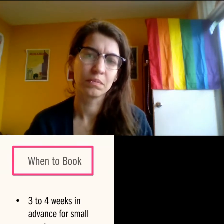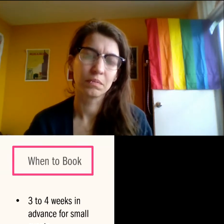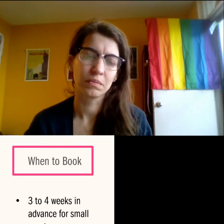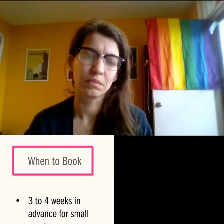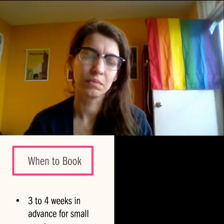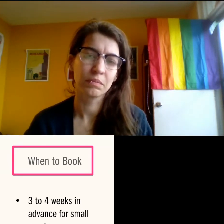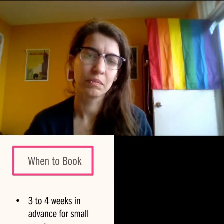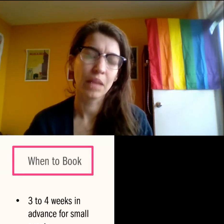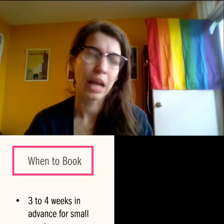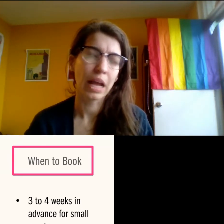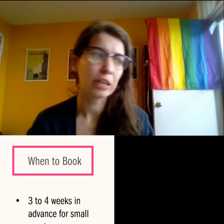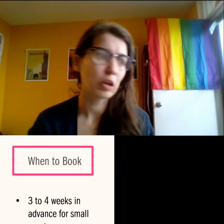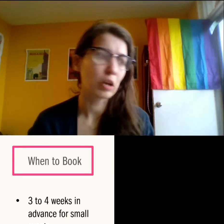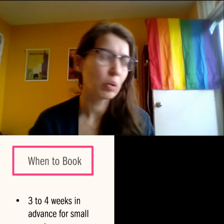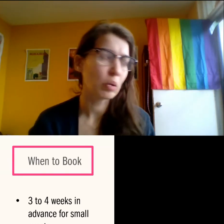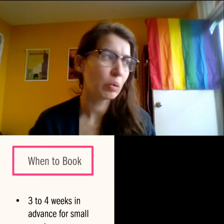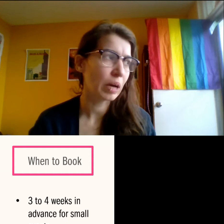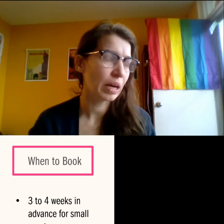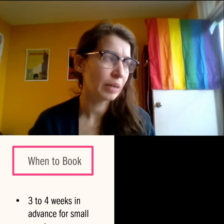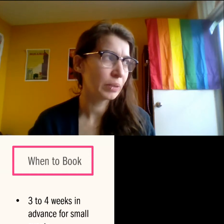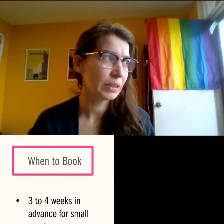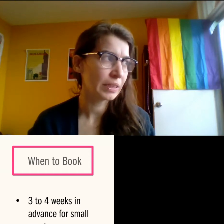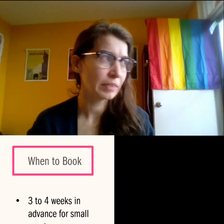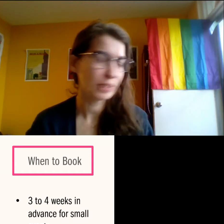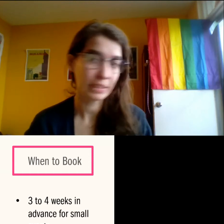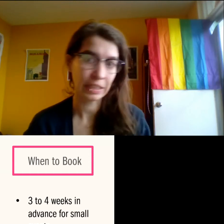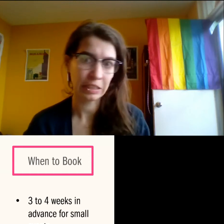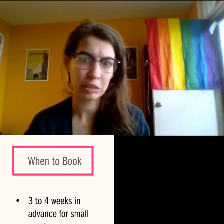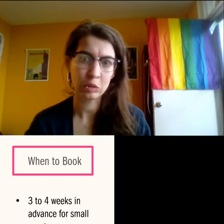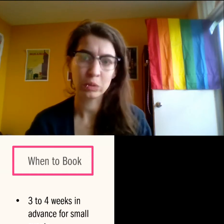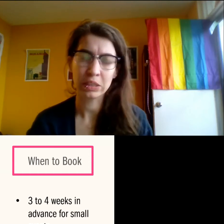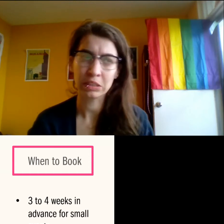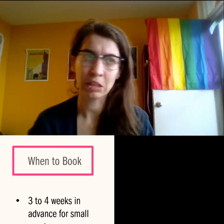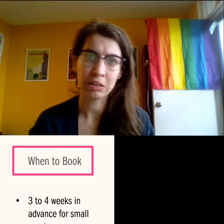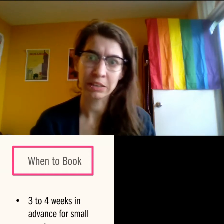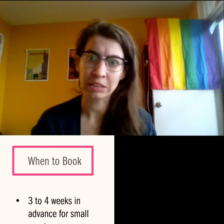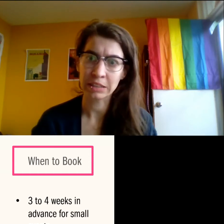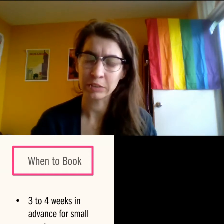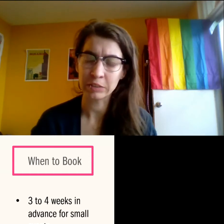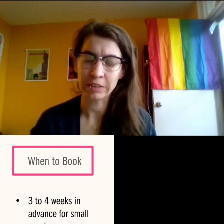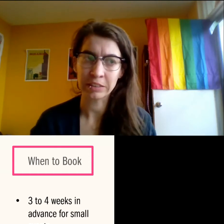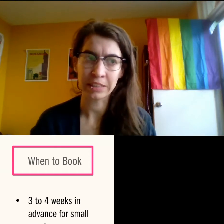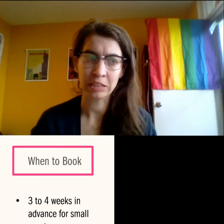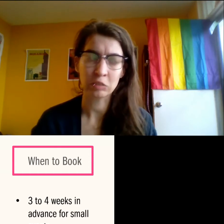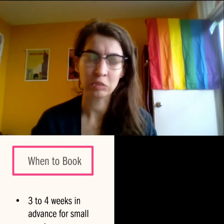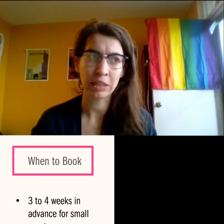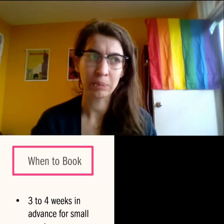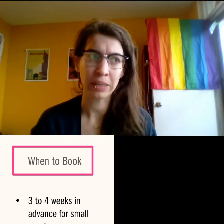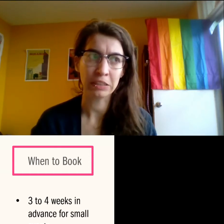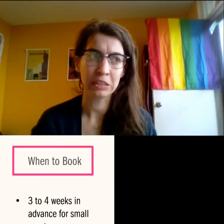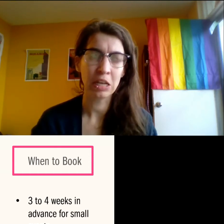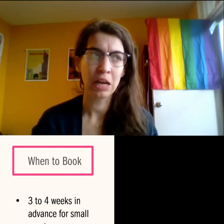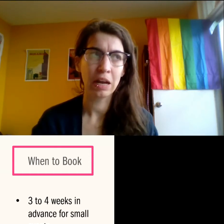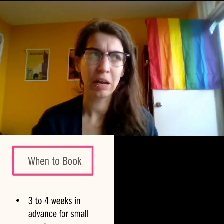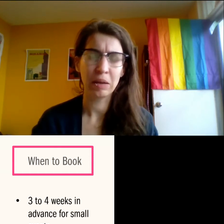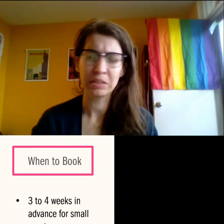thing. And I know, I believe Sin, who is our executive director at Tangled recommends, uh,